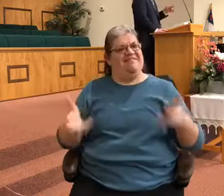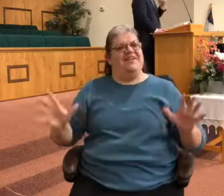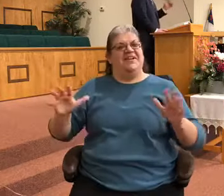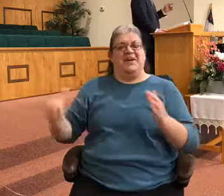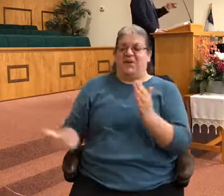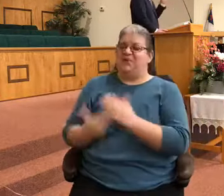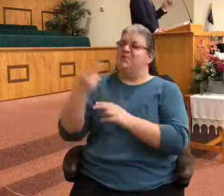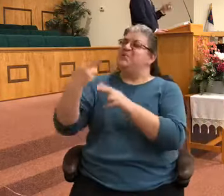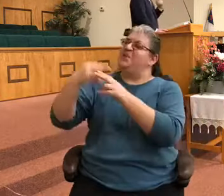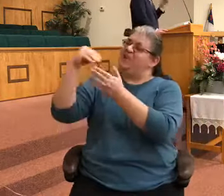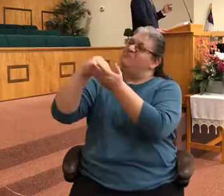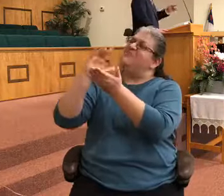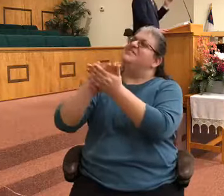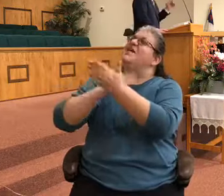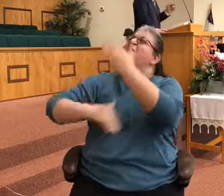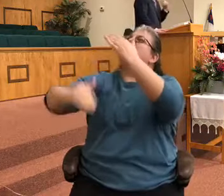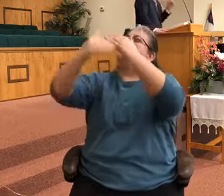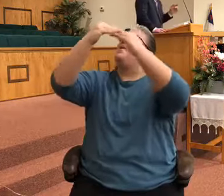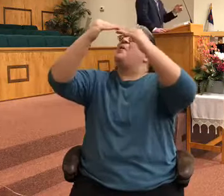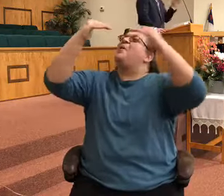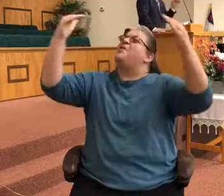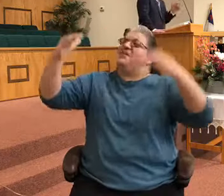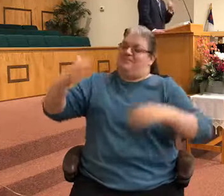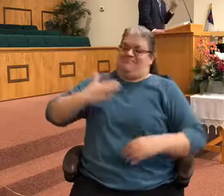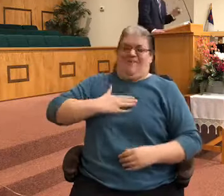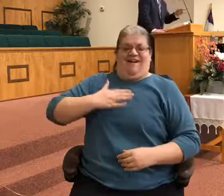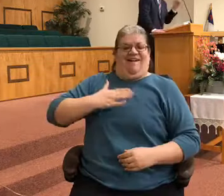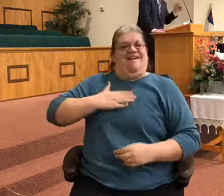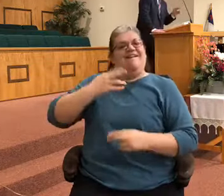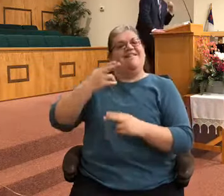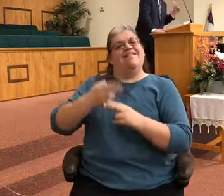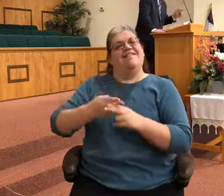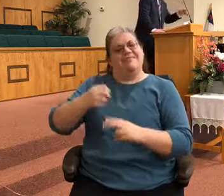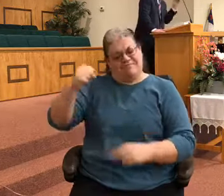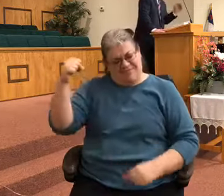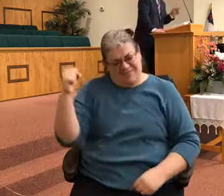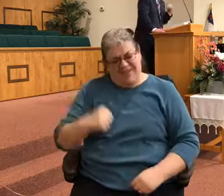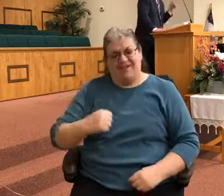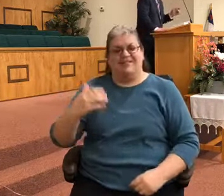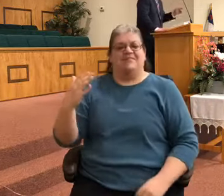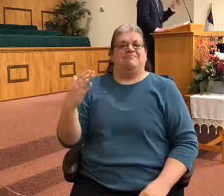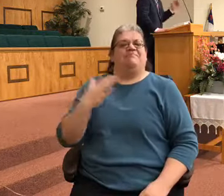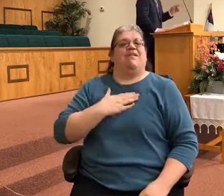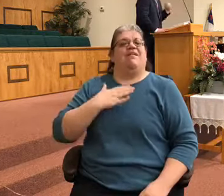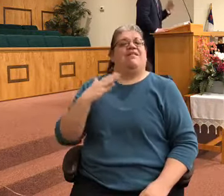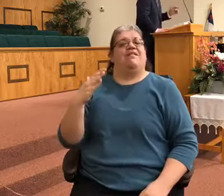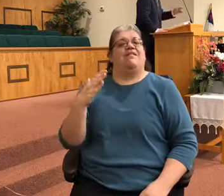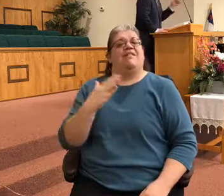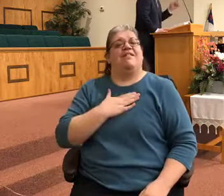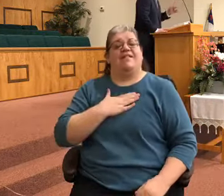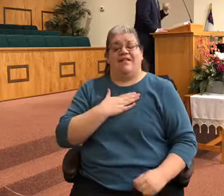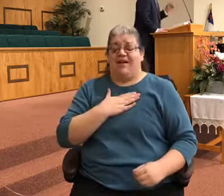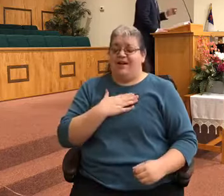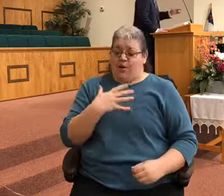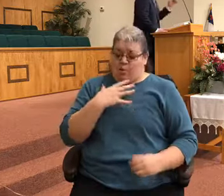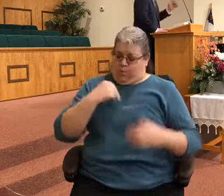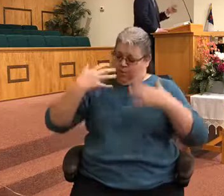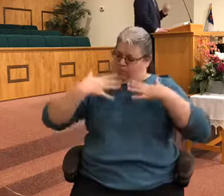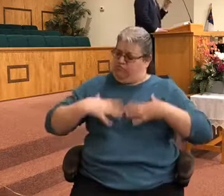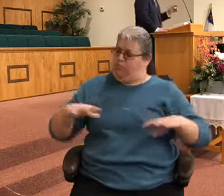that I'm going And it's mine, oh yes it's mine And the white folk made